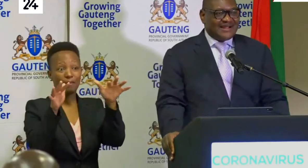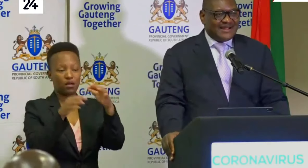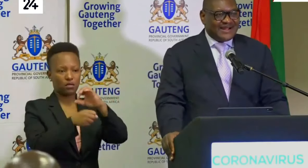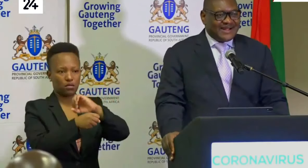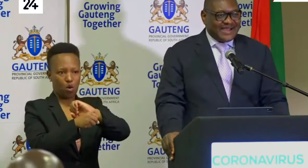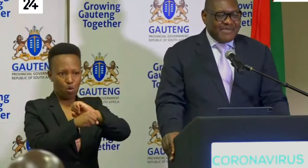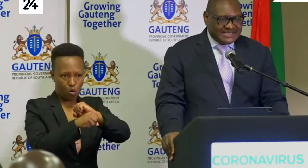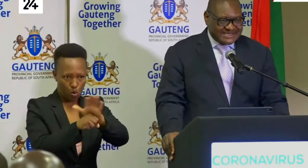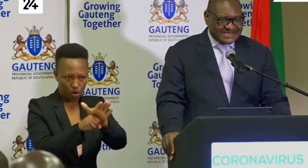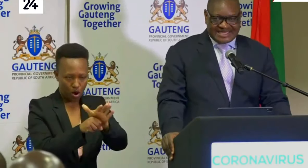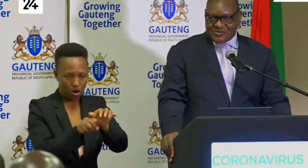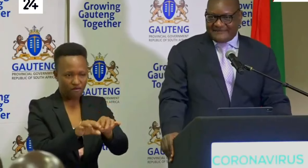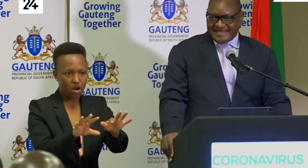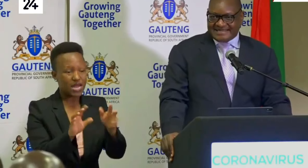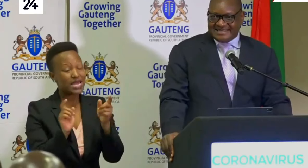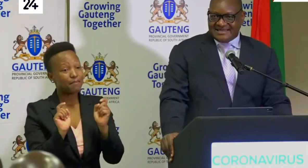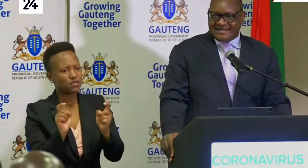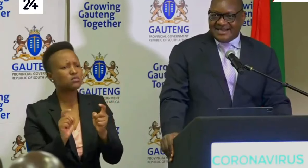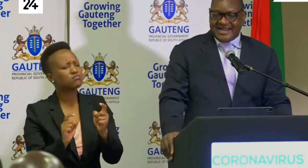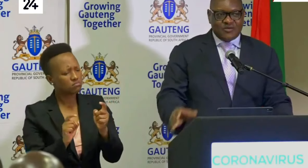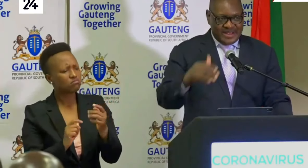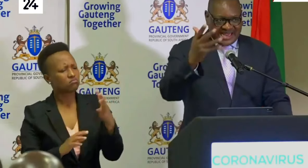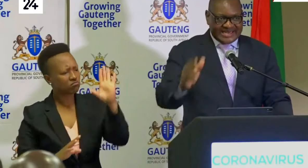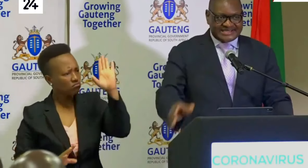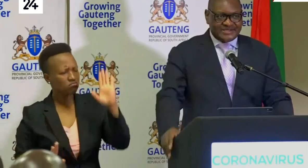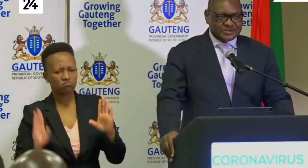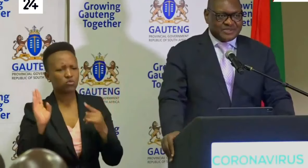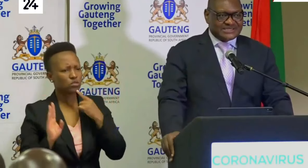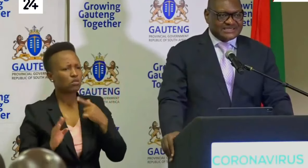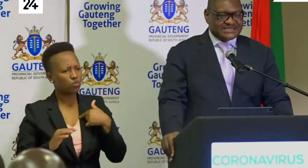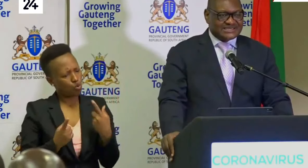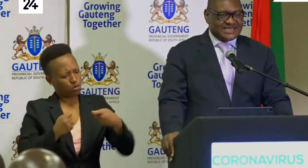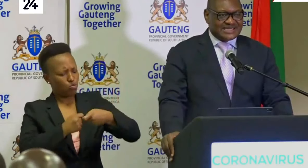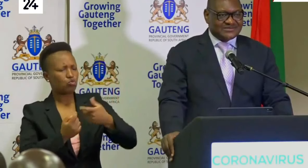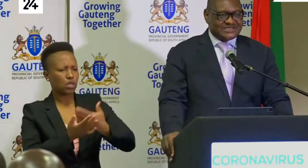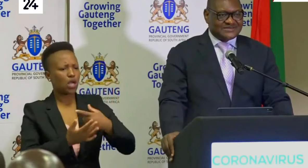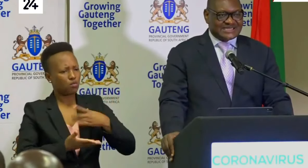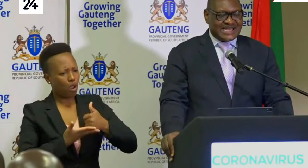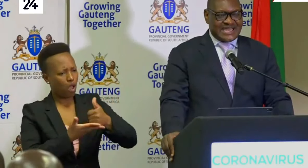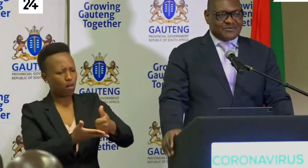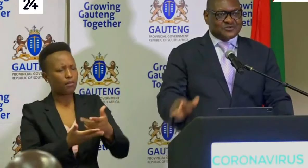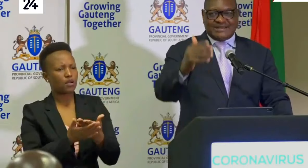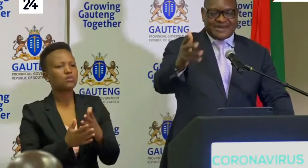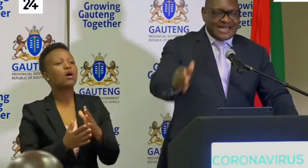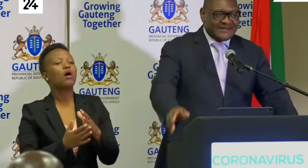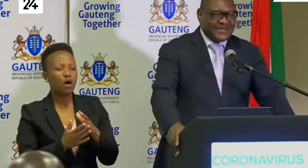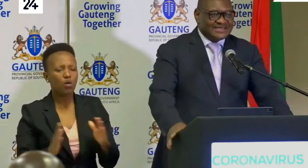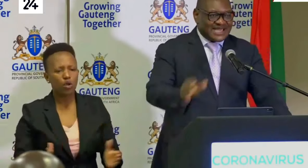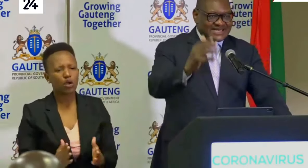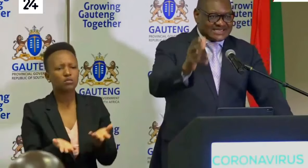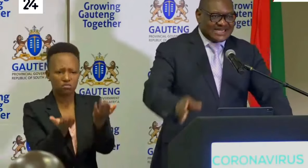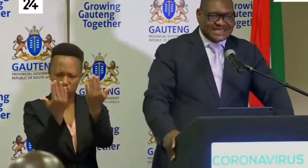emergency that we are facing and we encourage those businesses in the townships that are able to supply